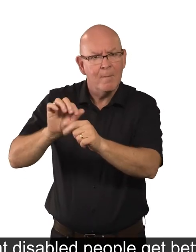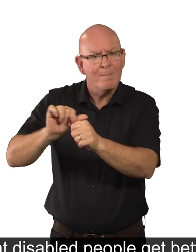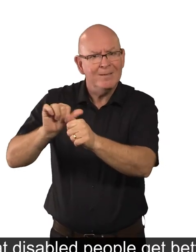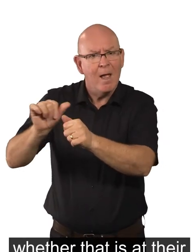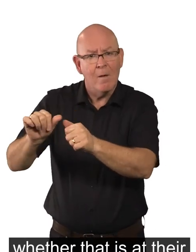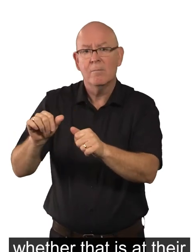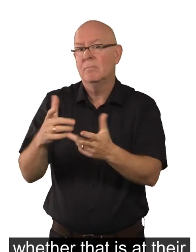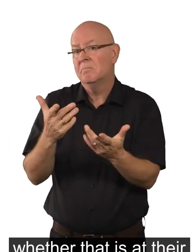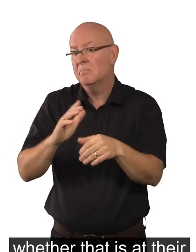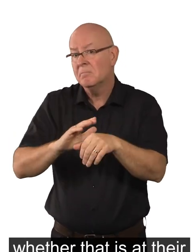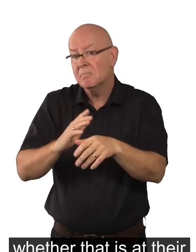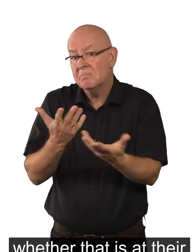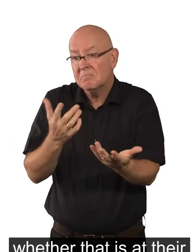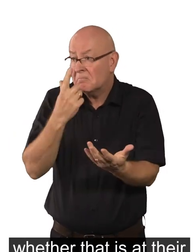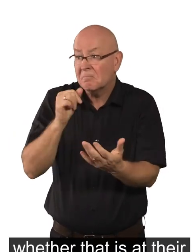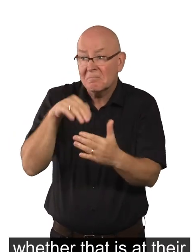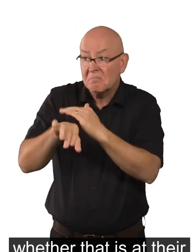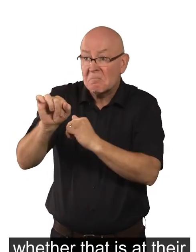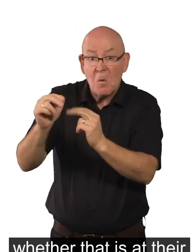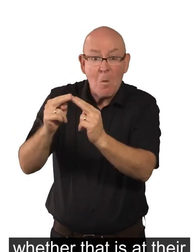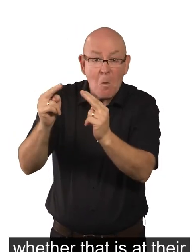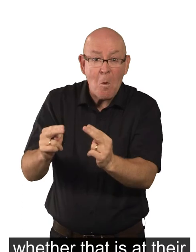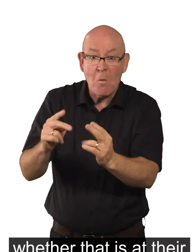Whether that is at their own home or in a care home.